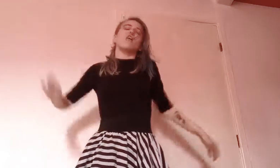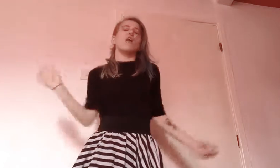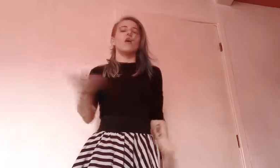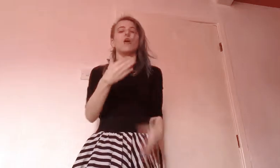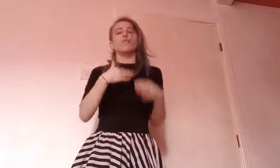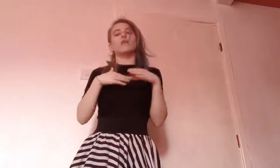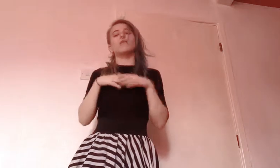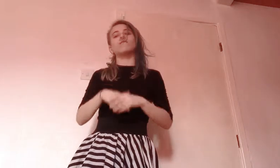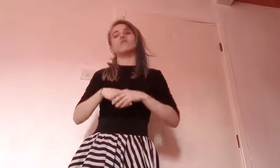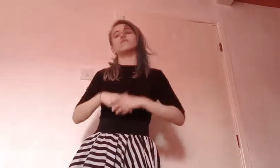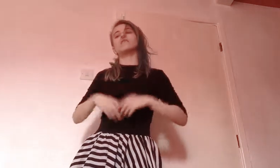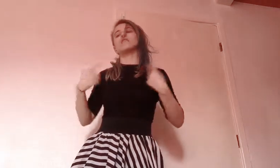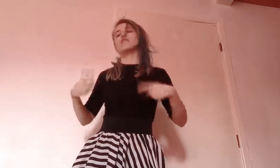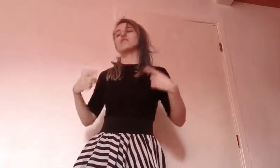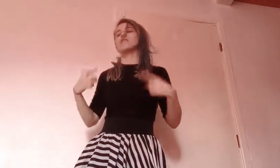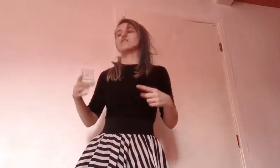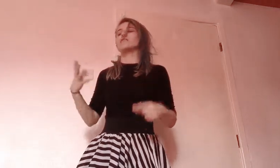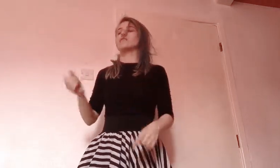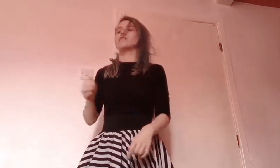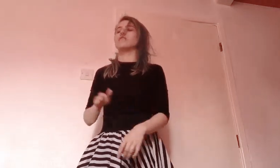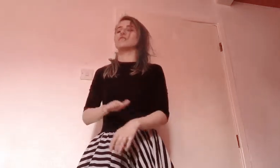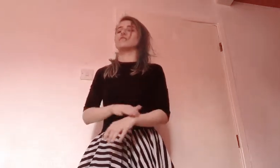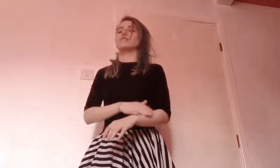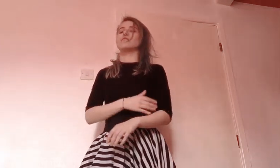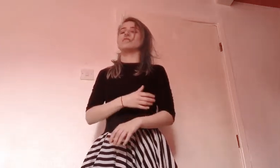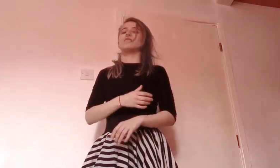All my friends are heathens, take it slow.